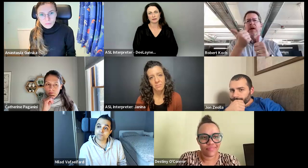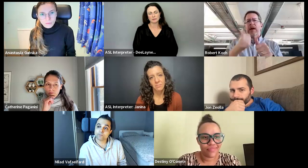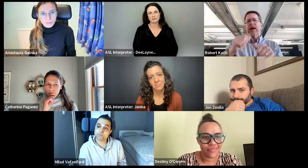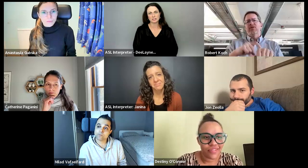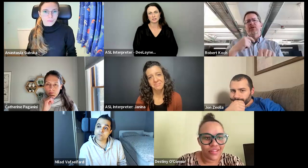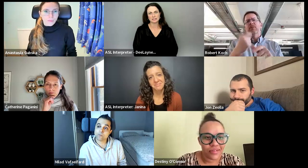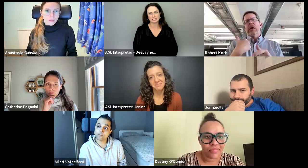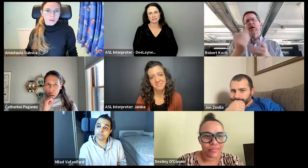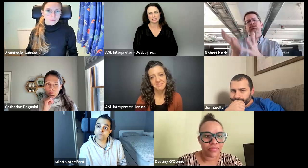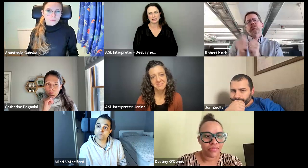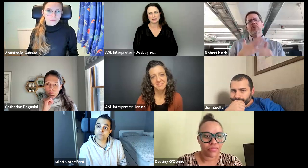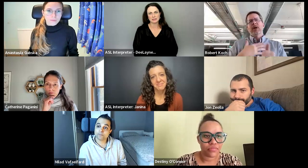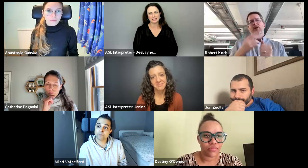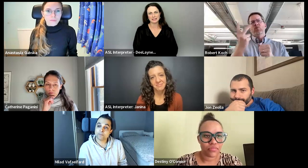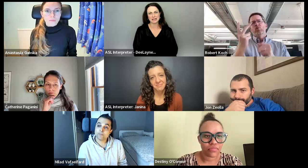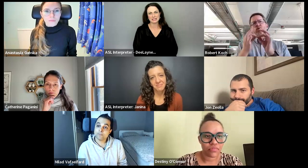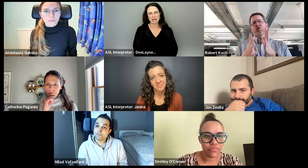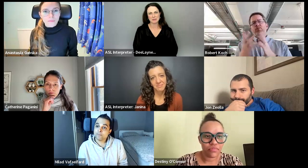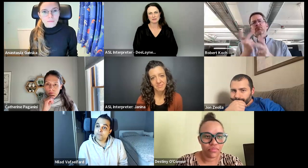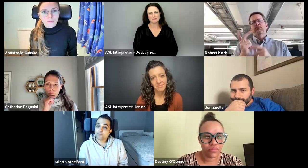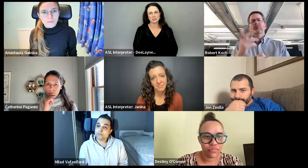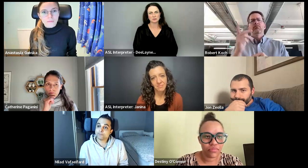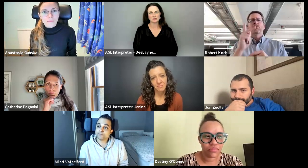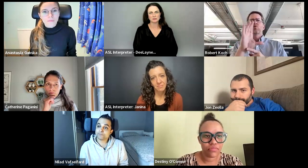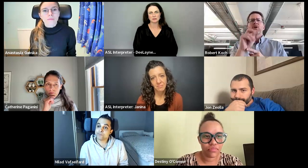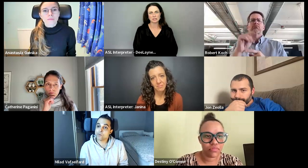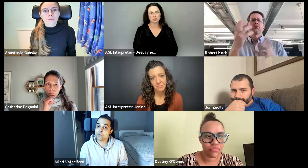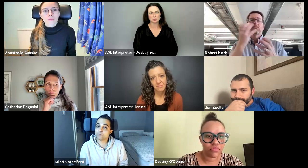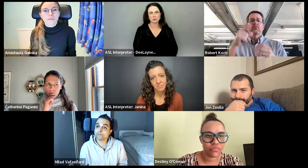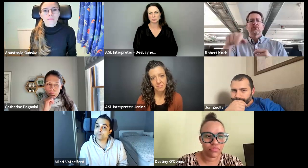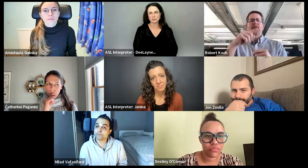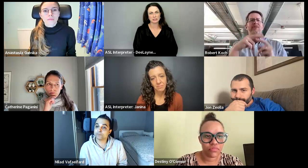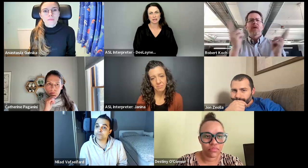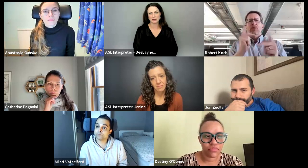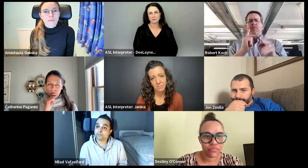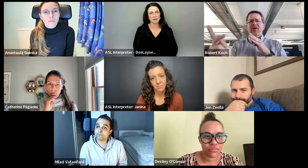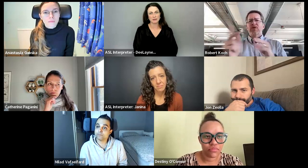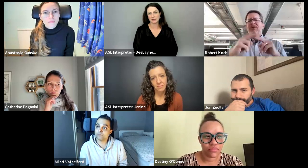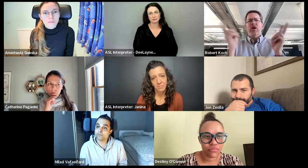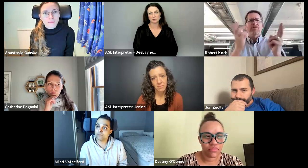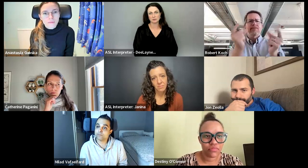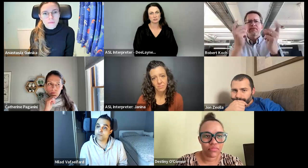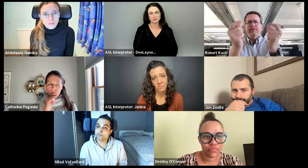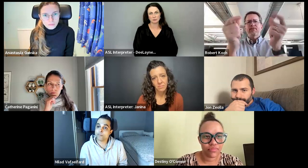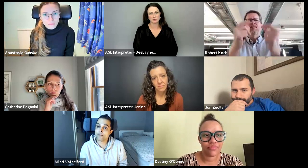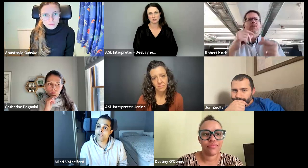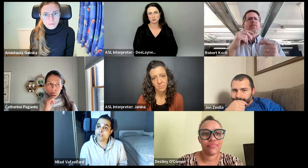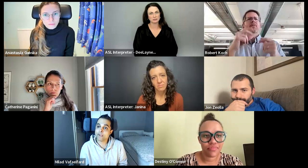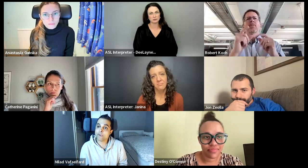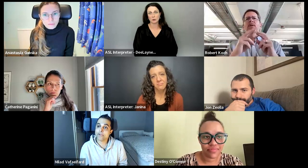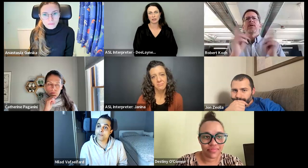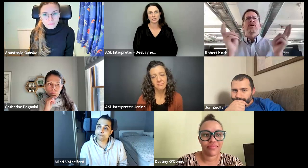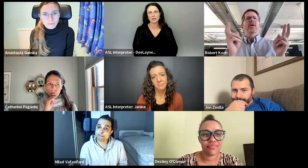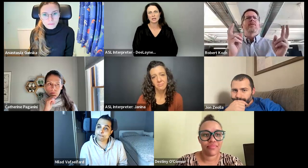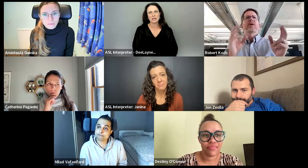very professionally done. Anytime I've talked with the interpreters at that conference, they're very professional